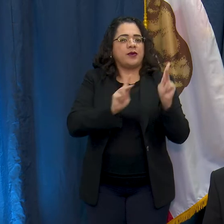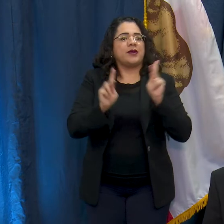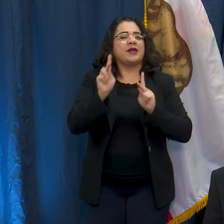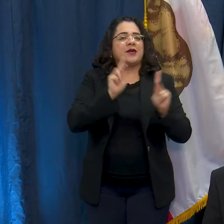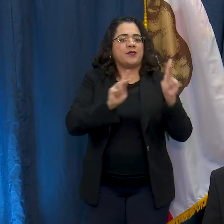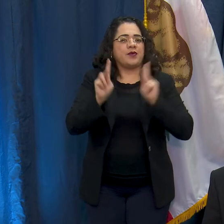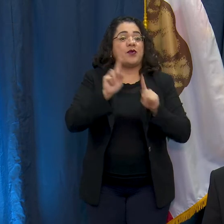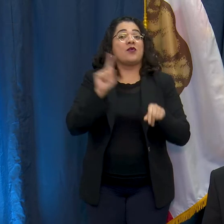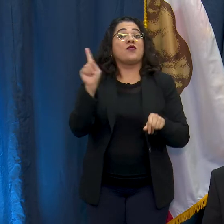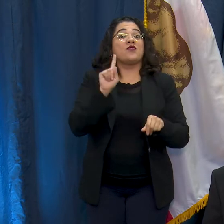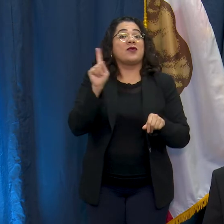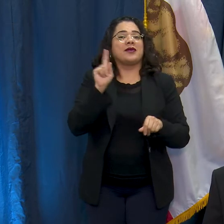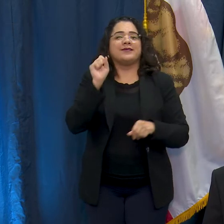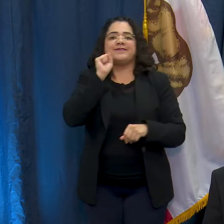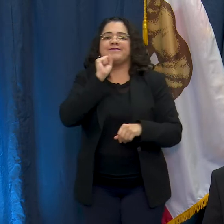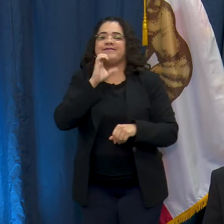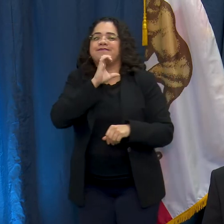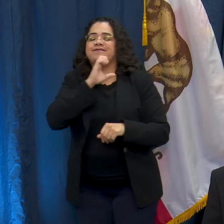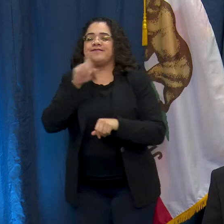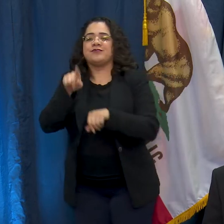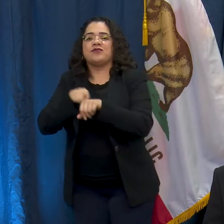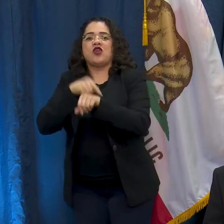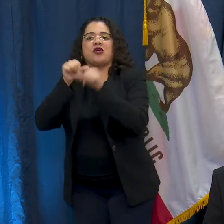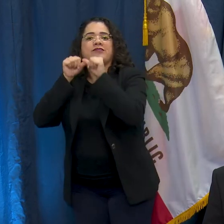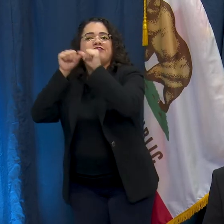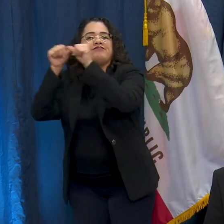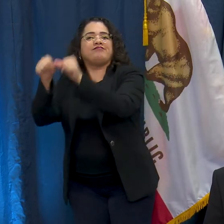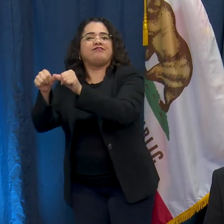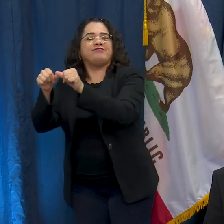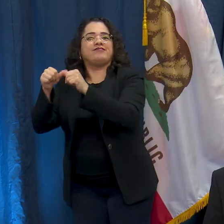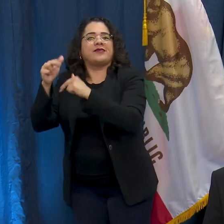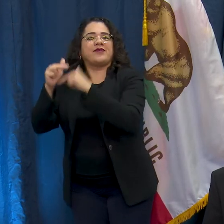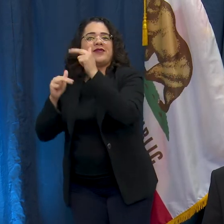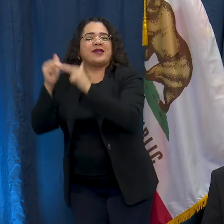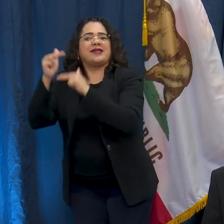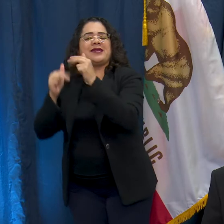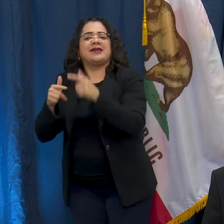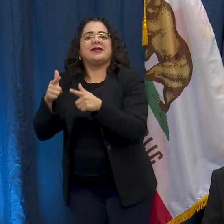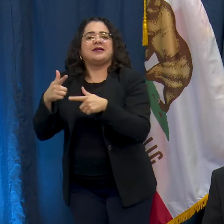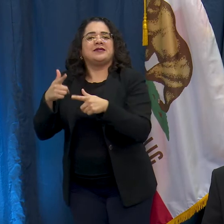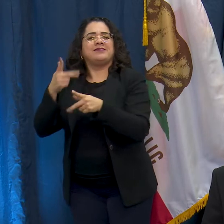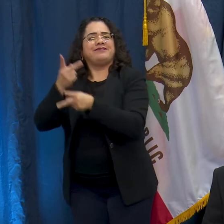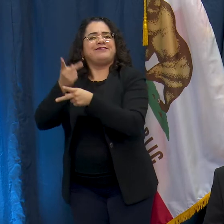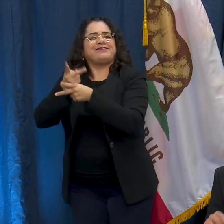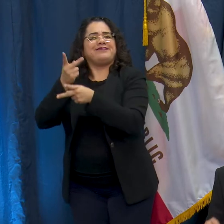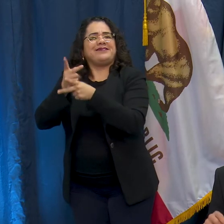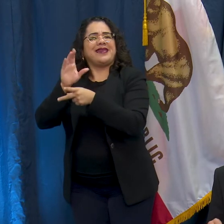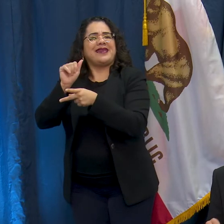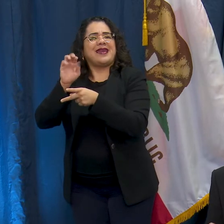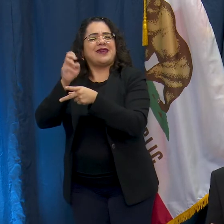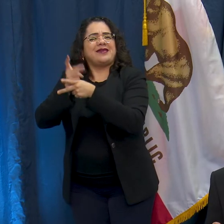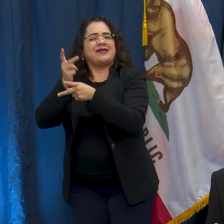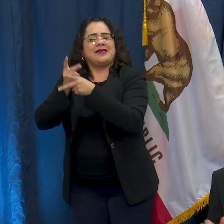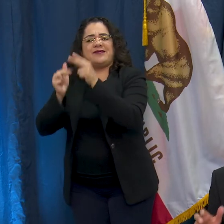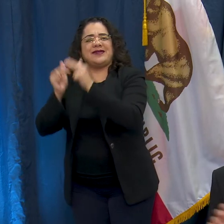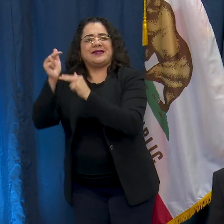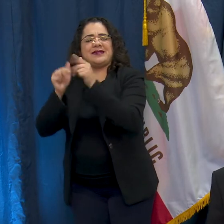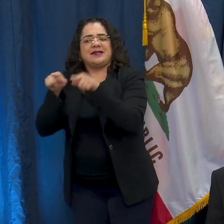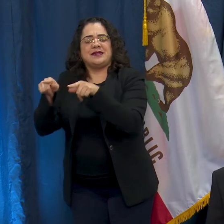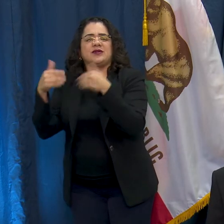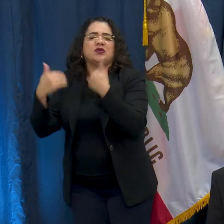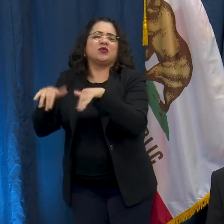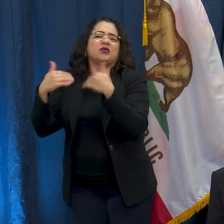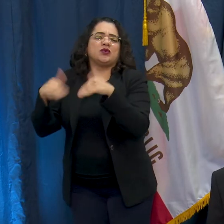long-term care facilities or nursing home facilities in the city of Long Beach. We know that this is our most